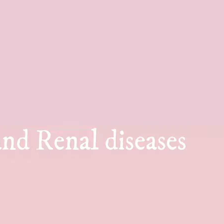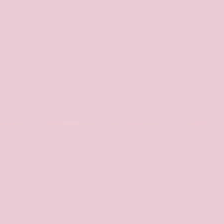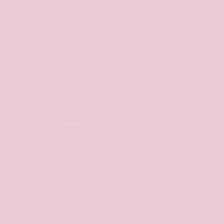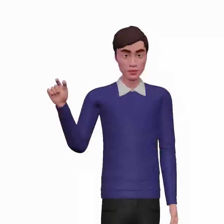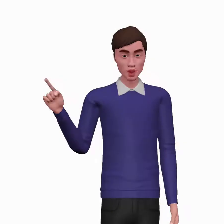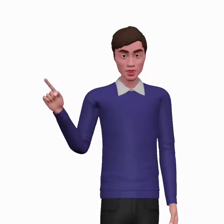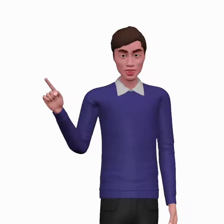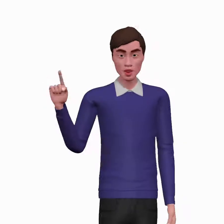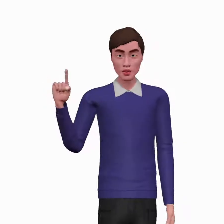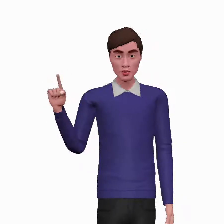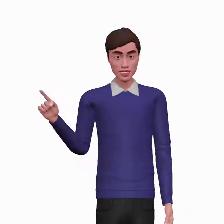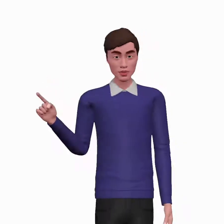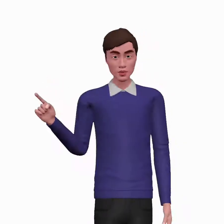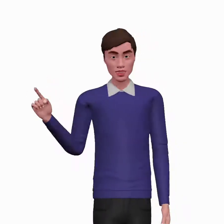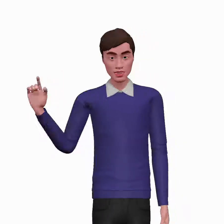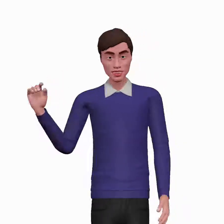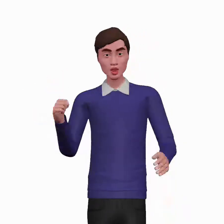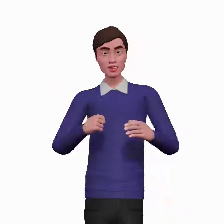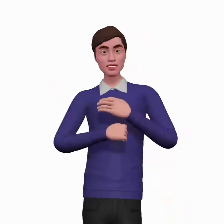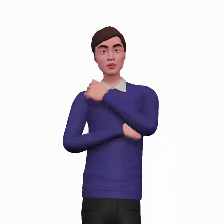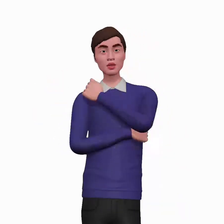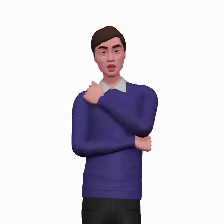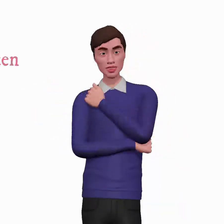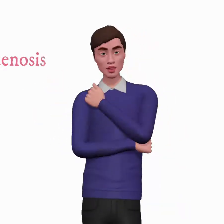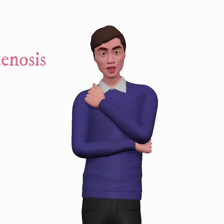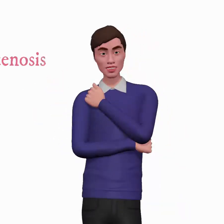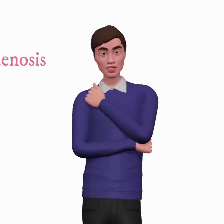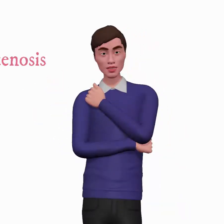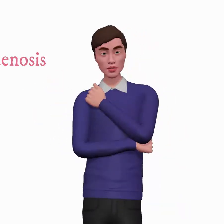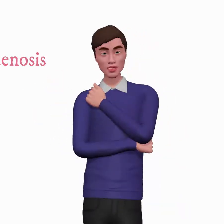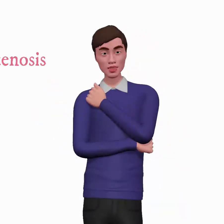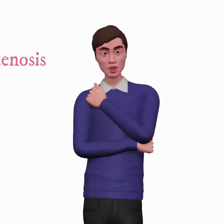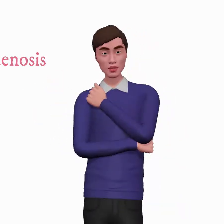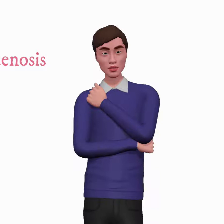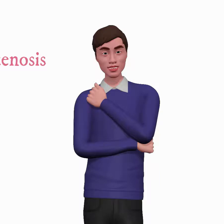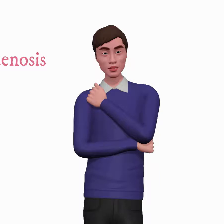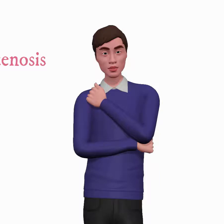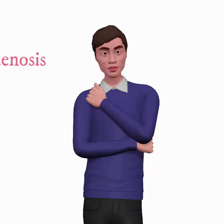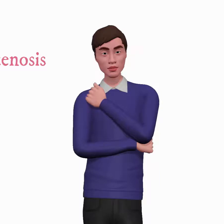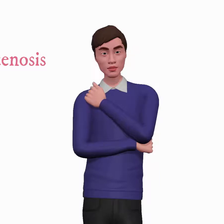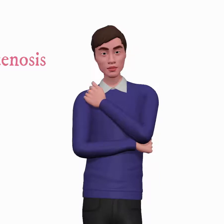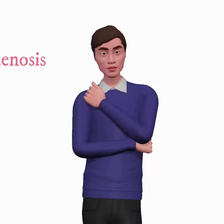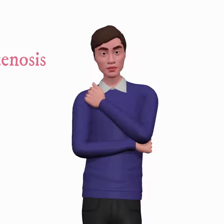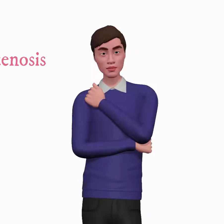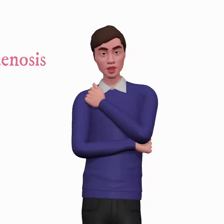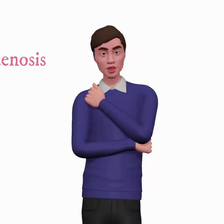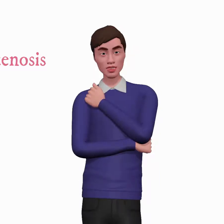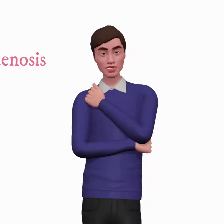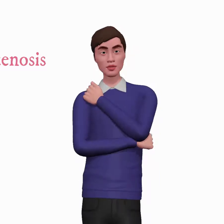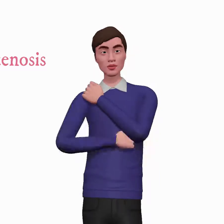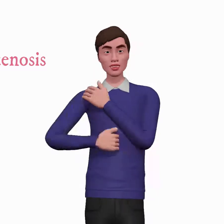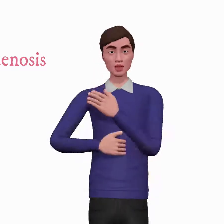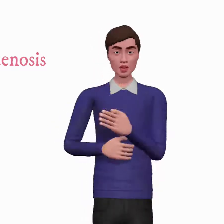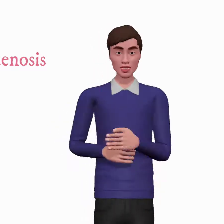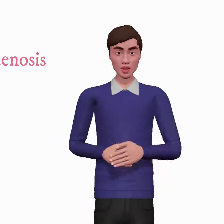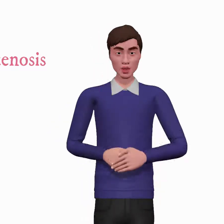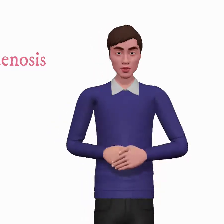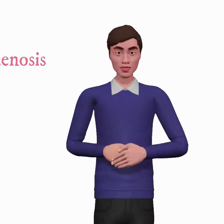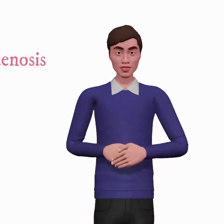It is very important to inquire about heart diseases and about renal disease. Cardiac cause may include mitral